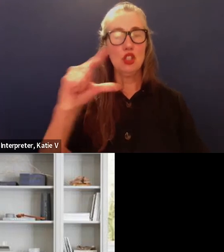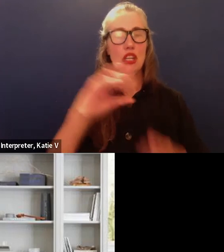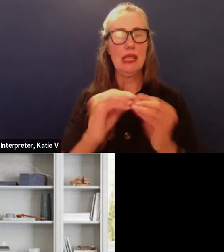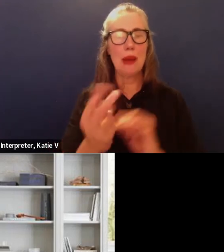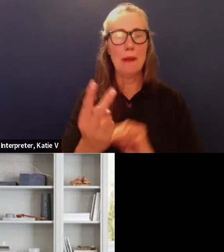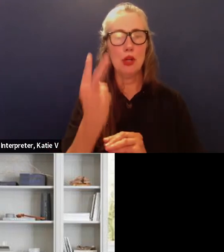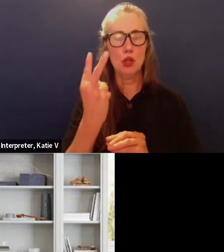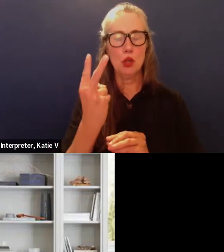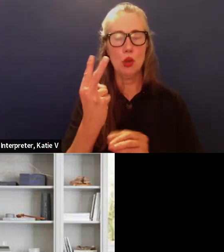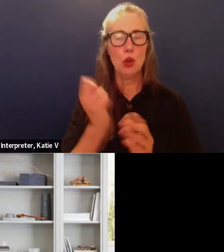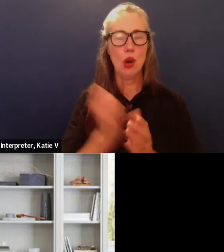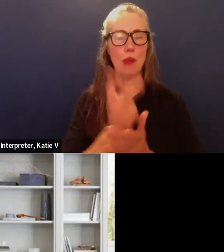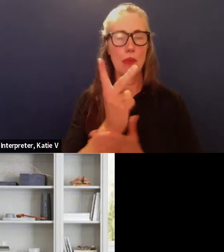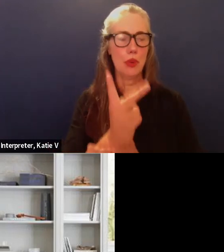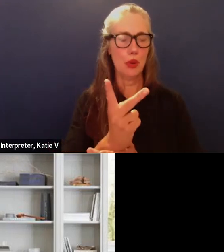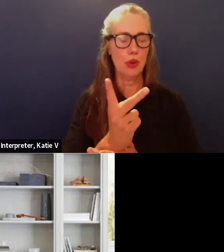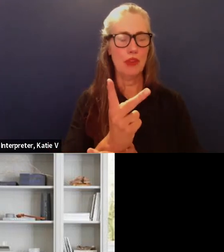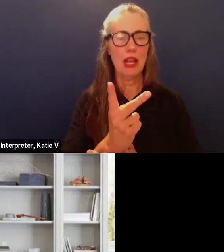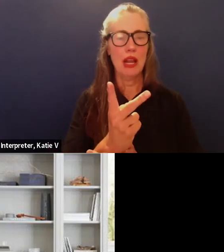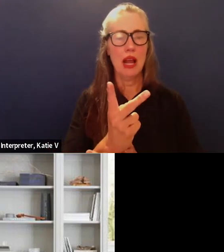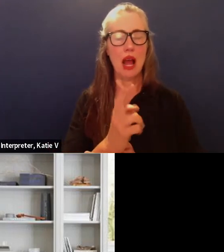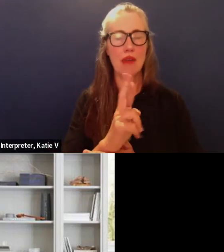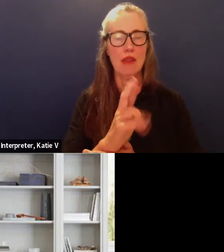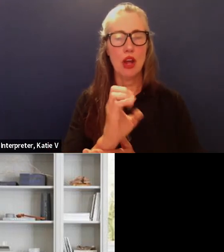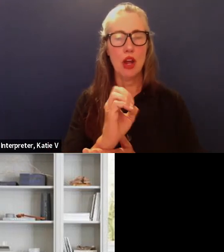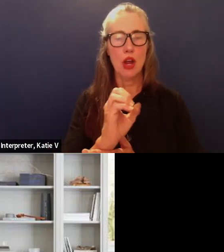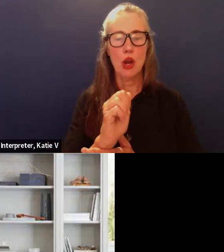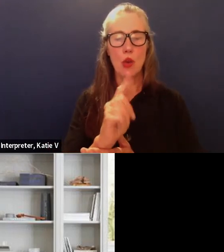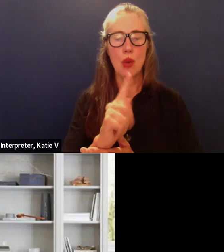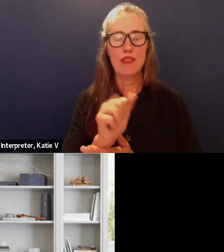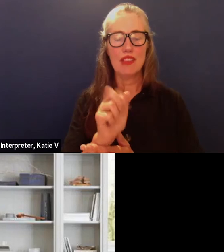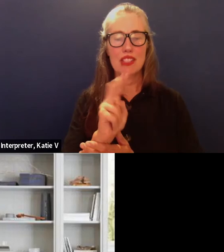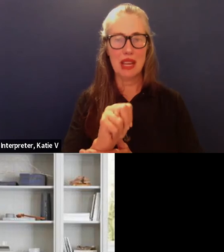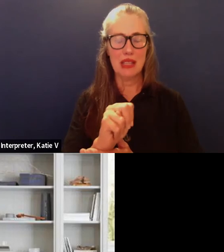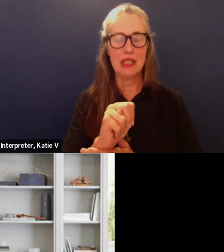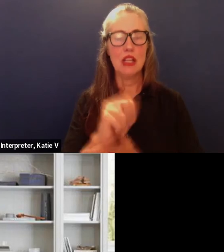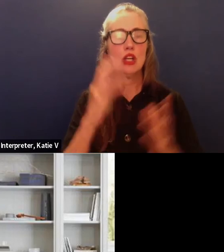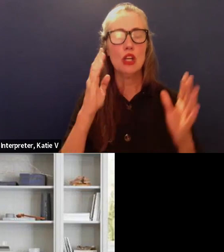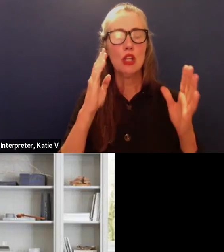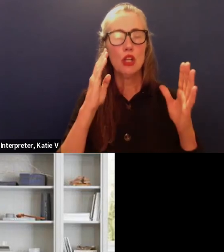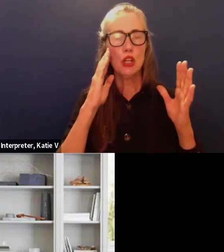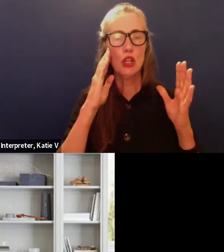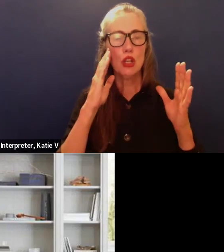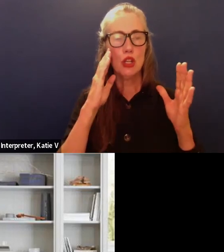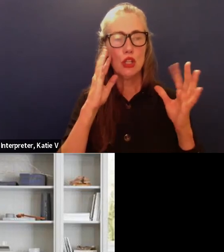Approval of the Resolution Declaration of Need for Fully Qualified Educators.